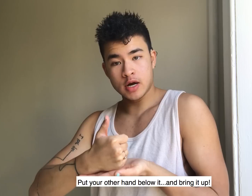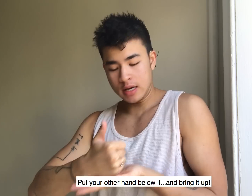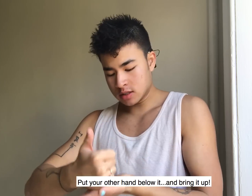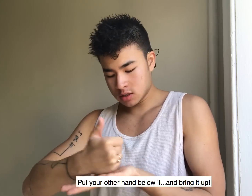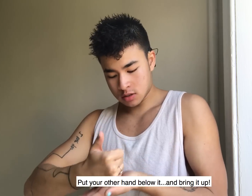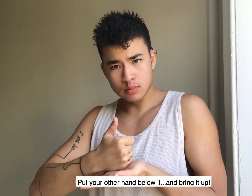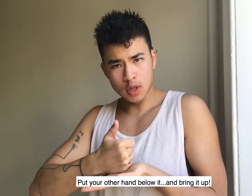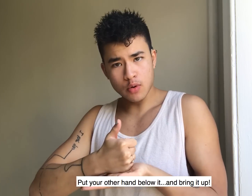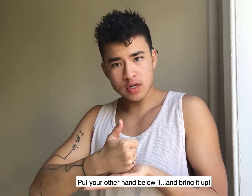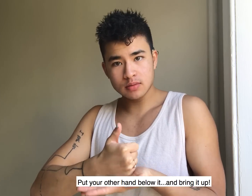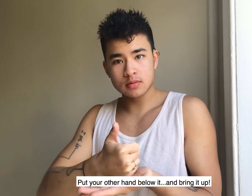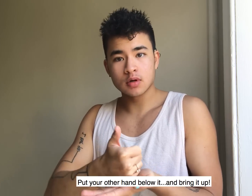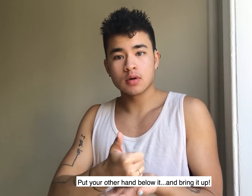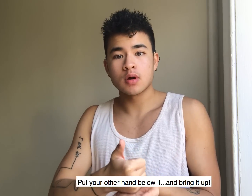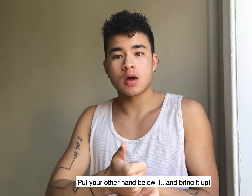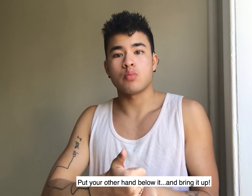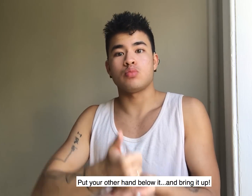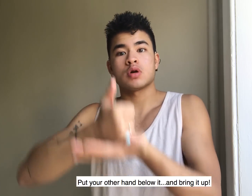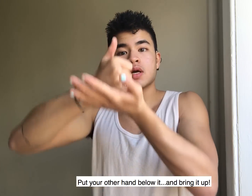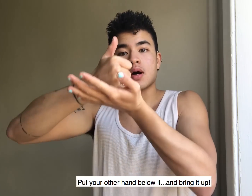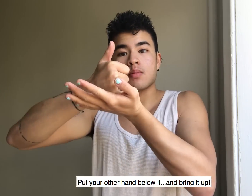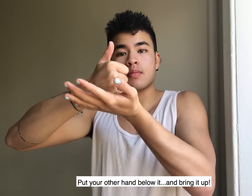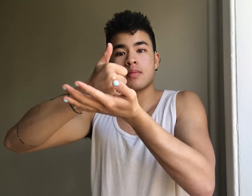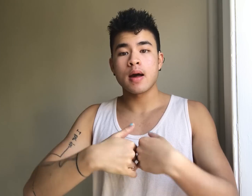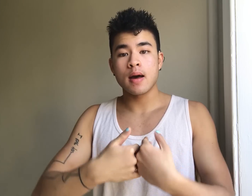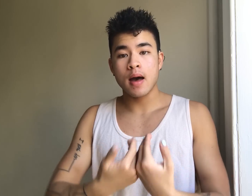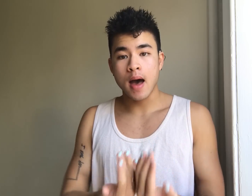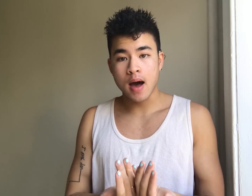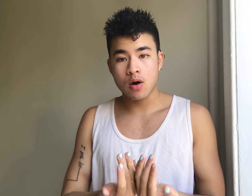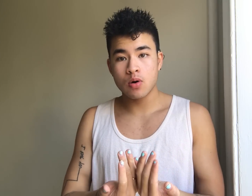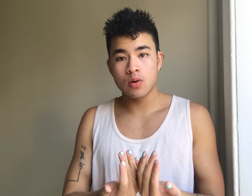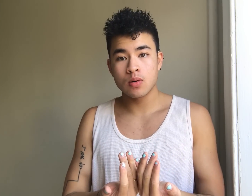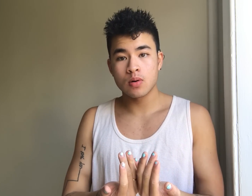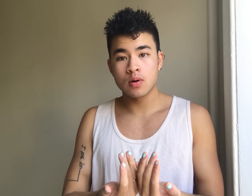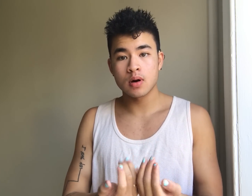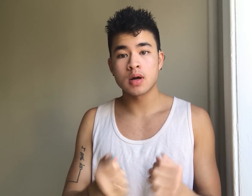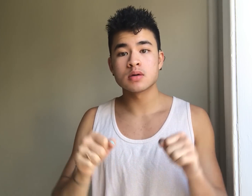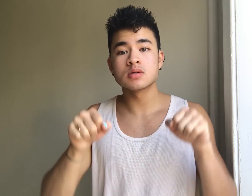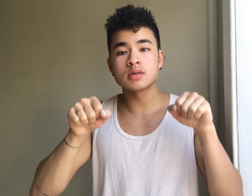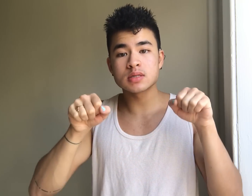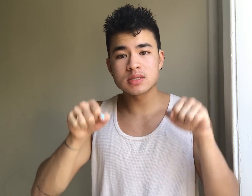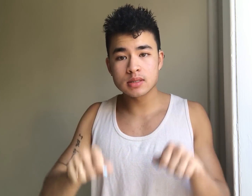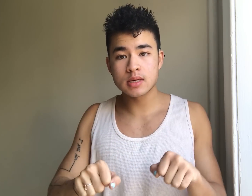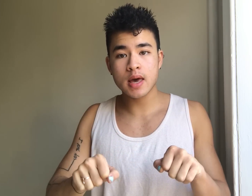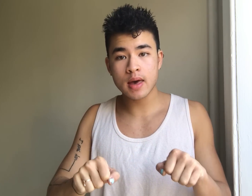hand below it and bring it up how can